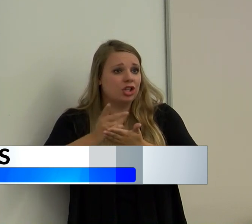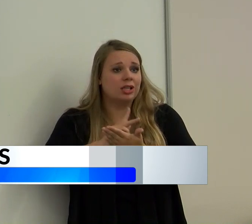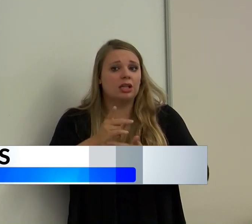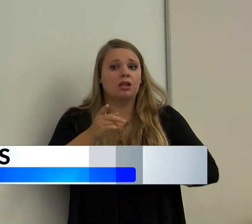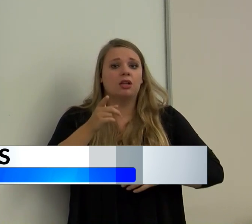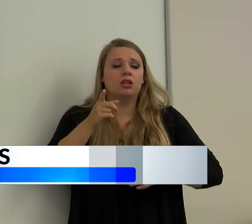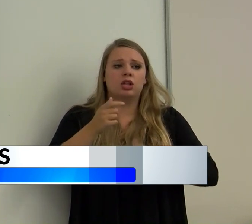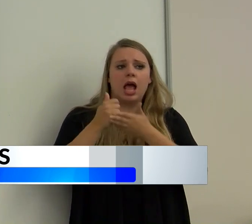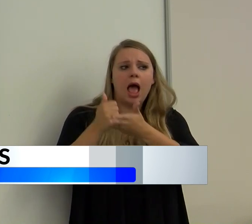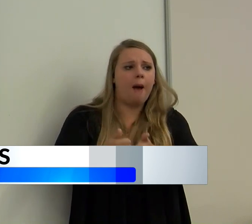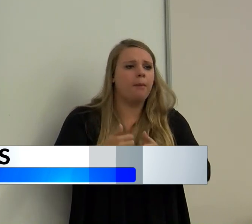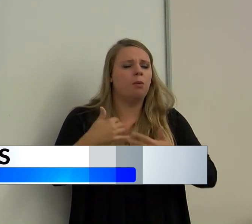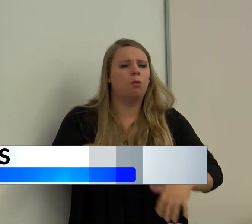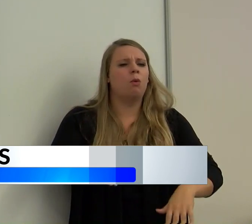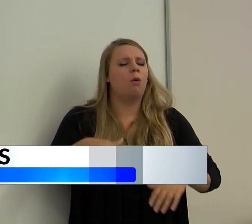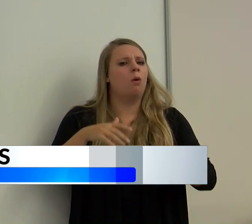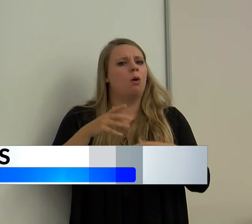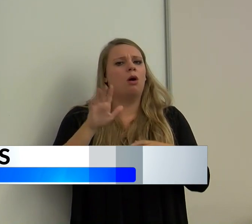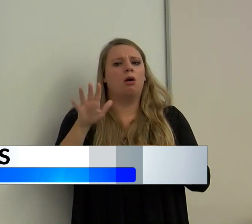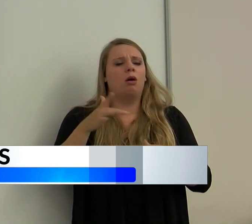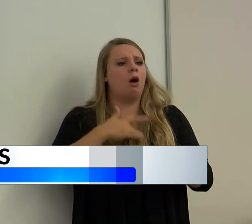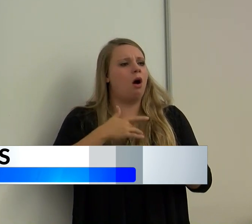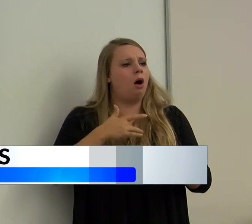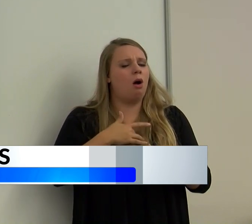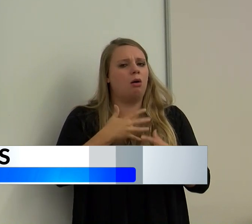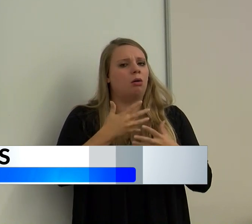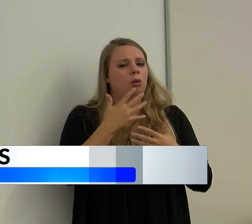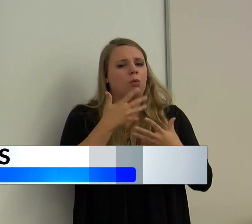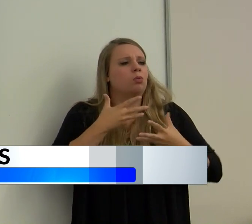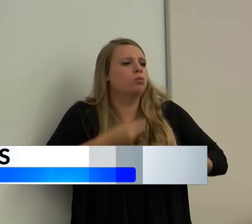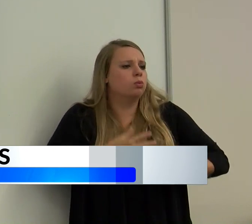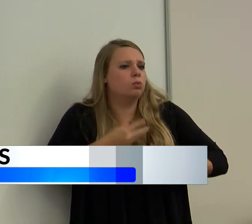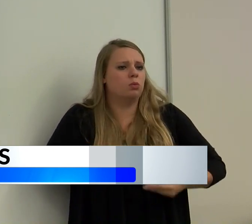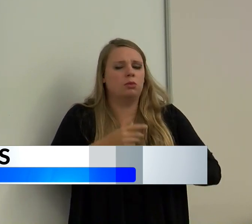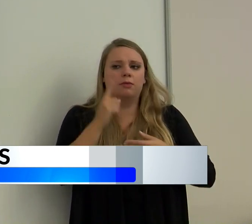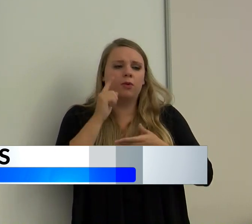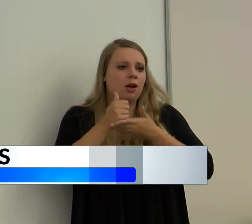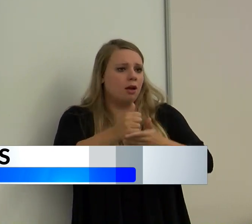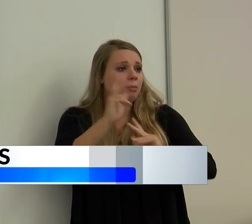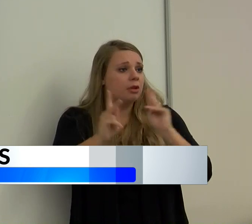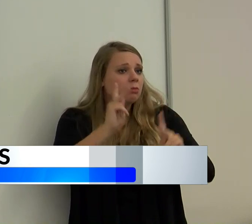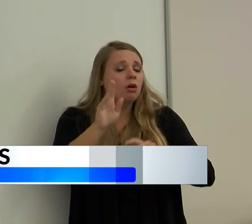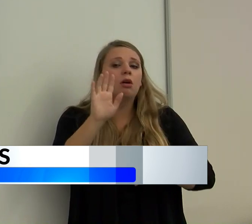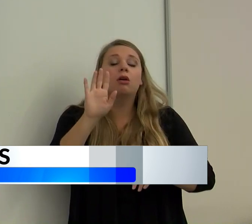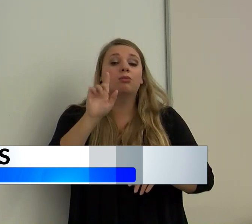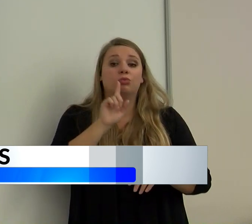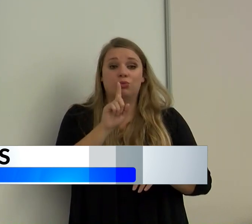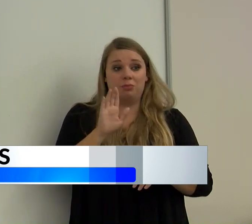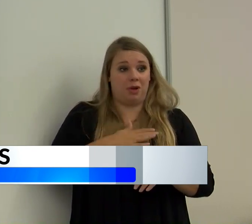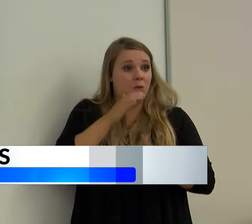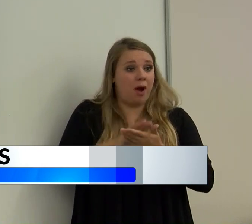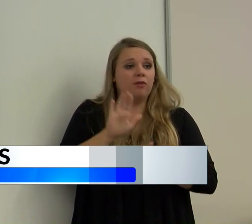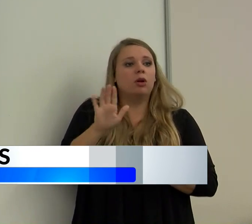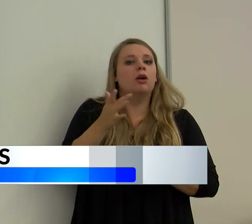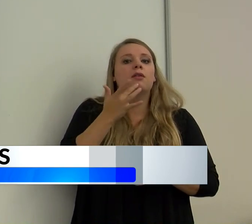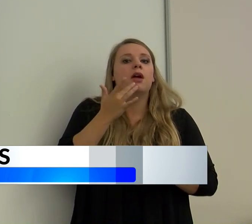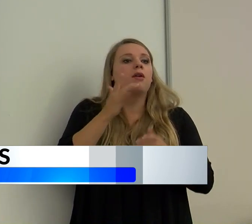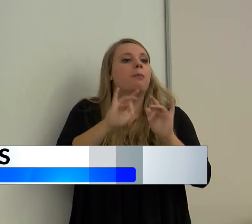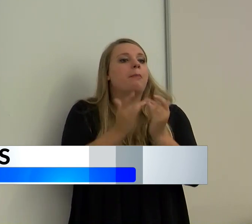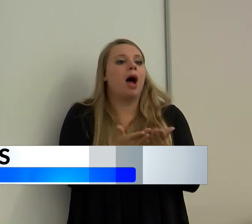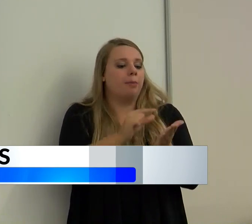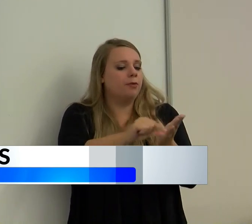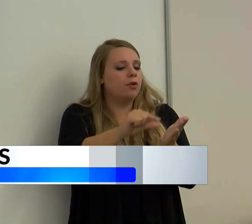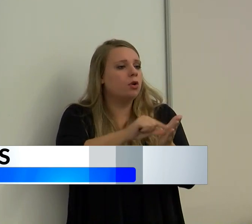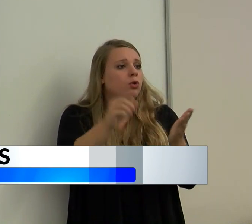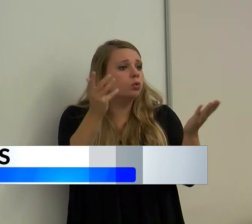She had a huge heart for people. In her favorite Bible verse